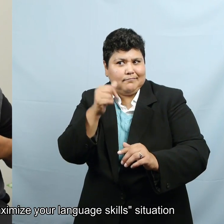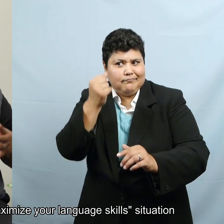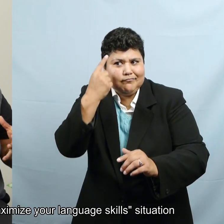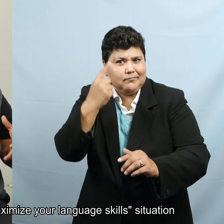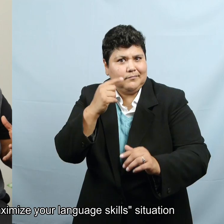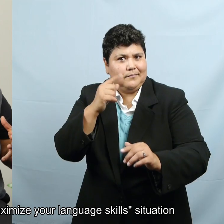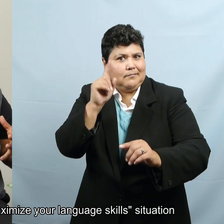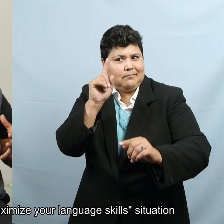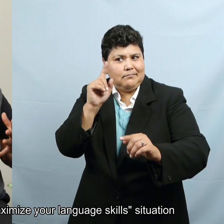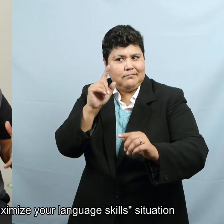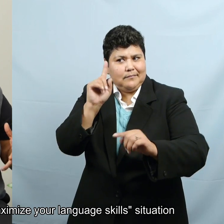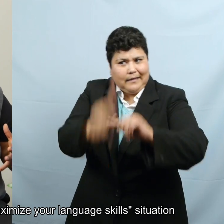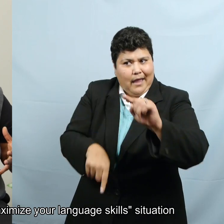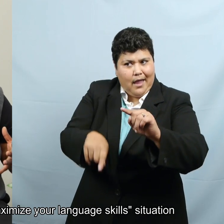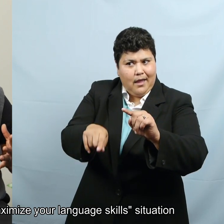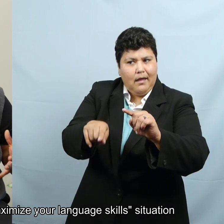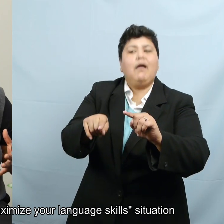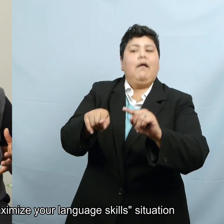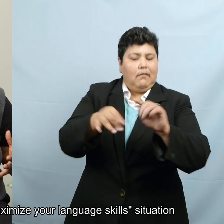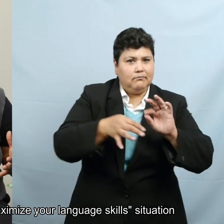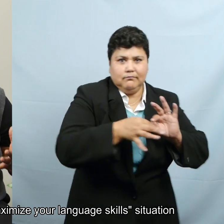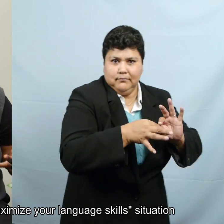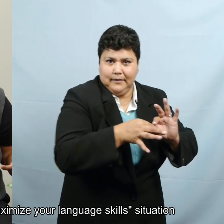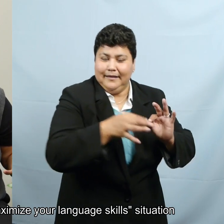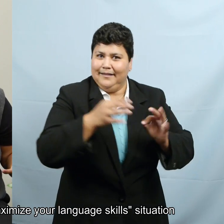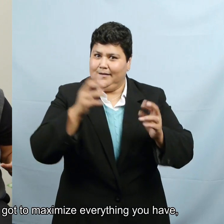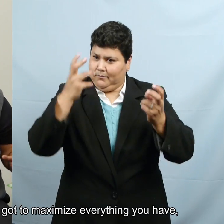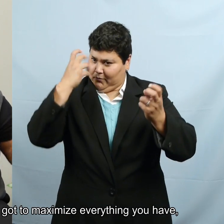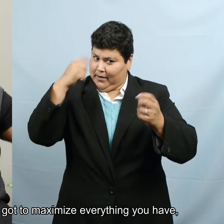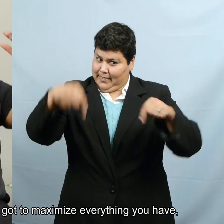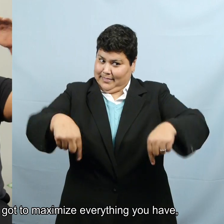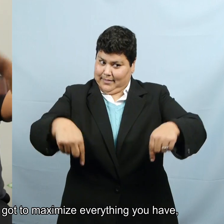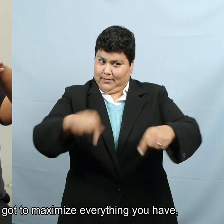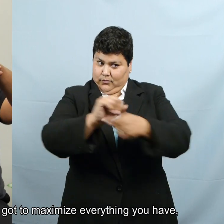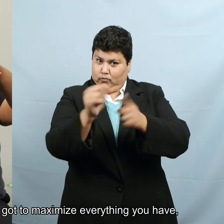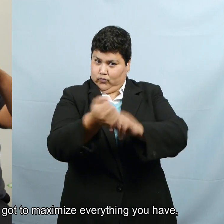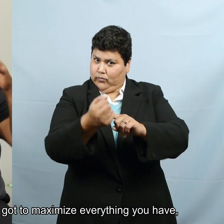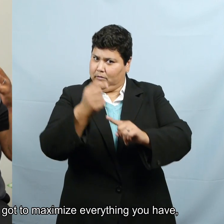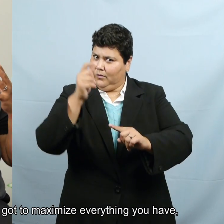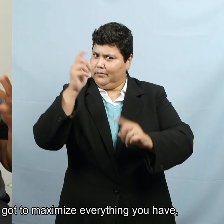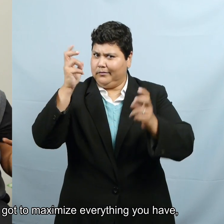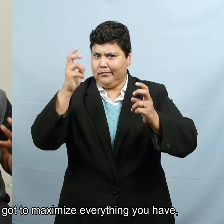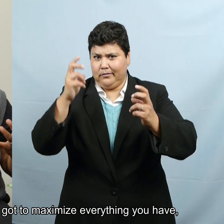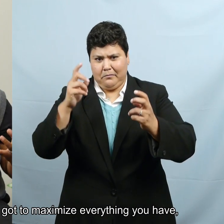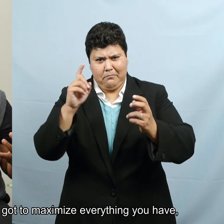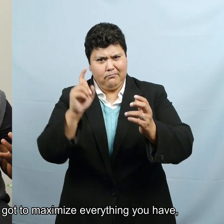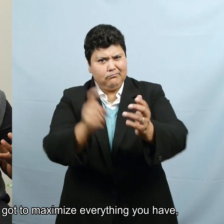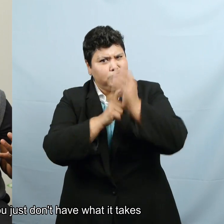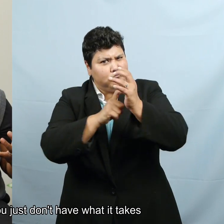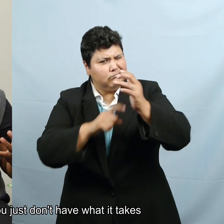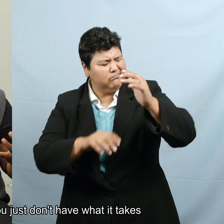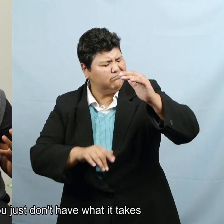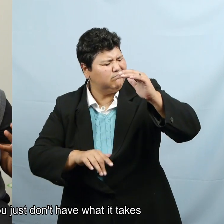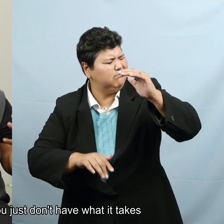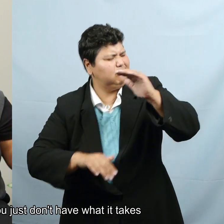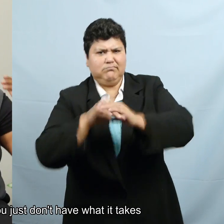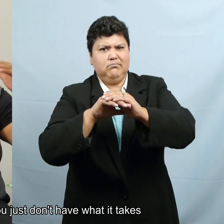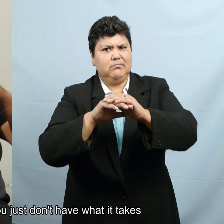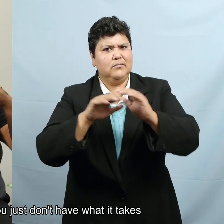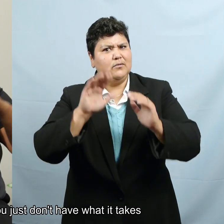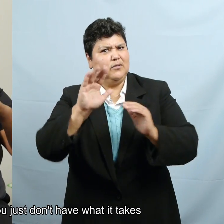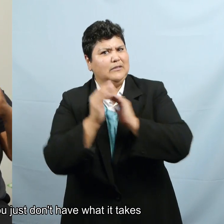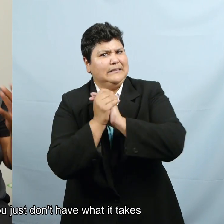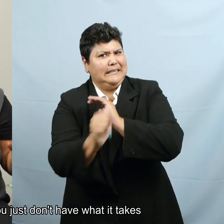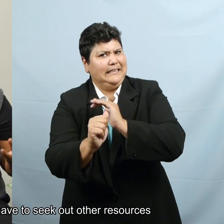this is a maximize your language skills situation where you have got to maximize everything you have. And if you